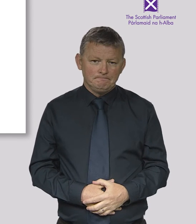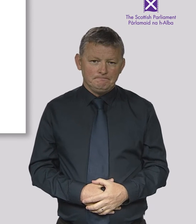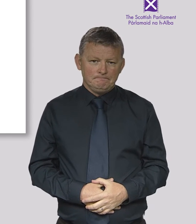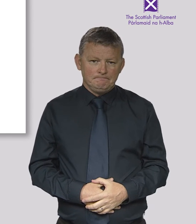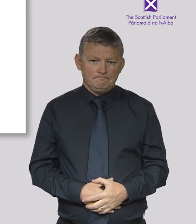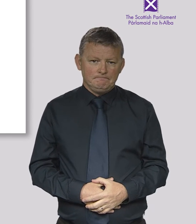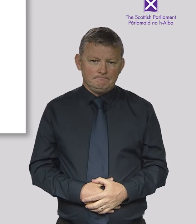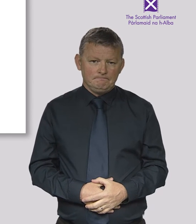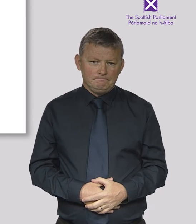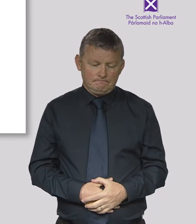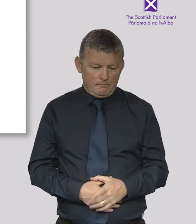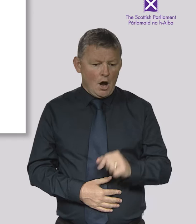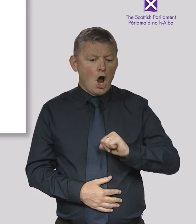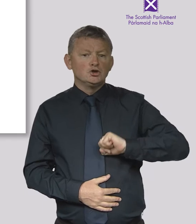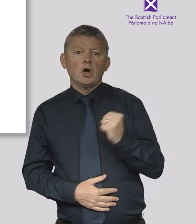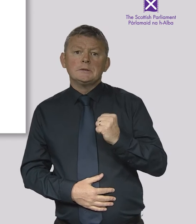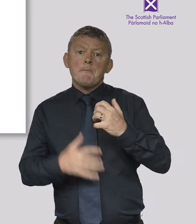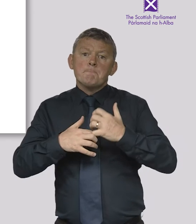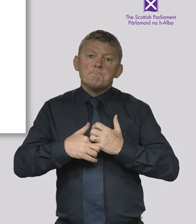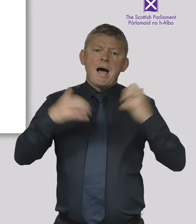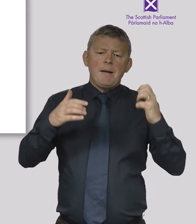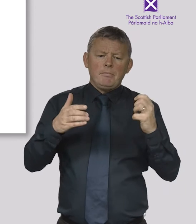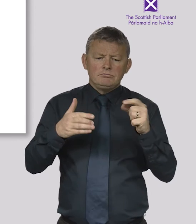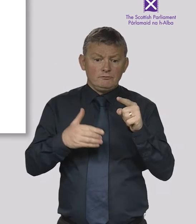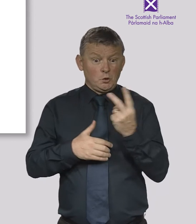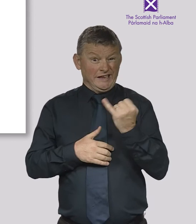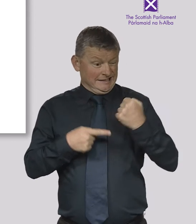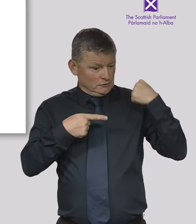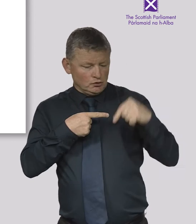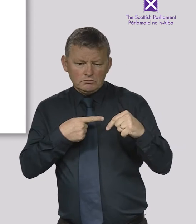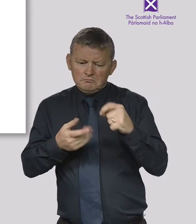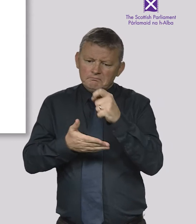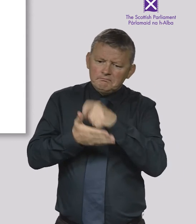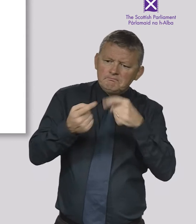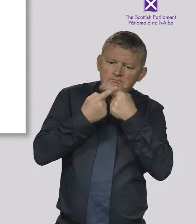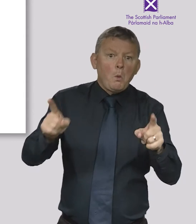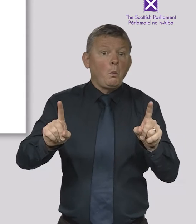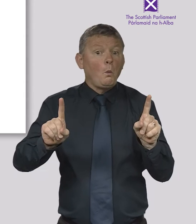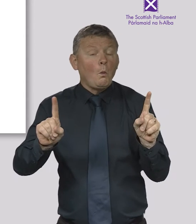What were the Scottish Parliament election results in 2016 by party?